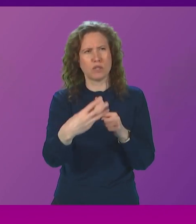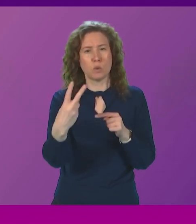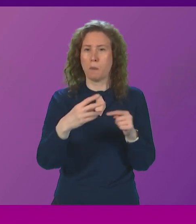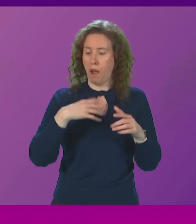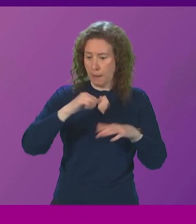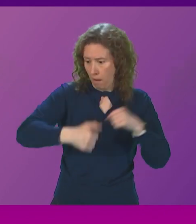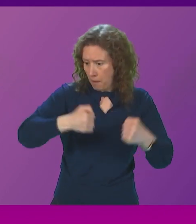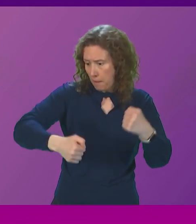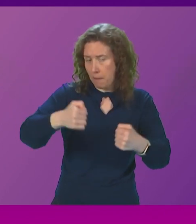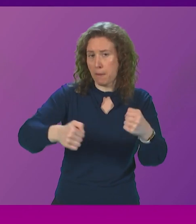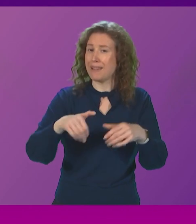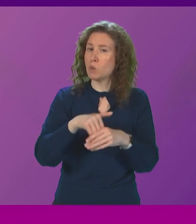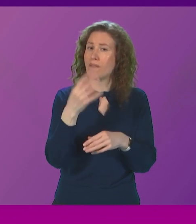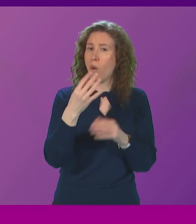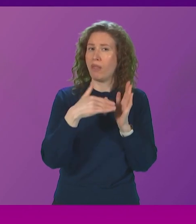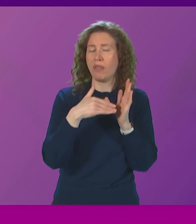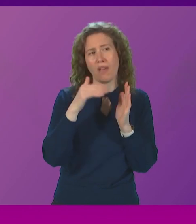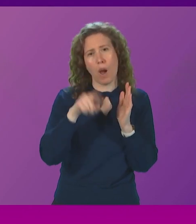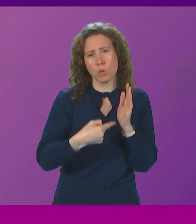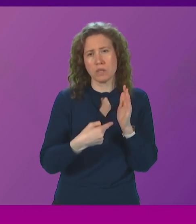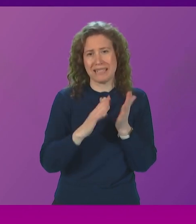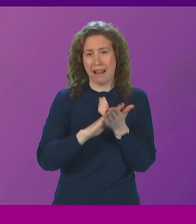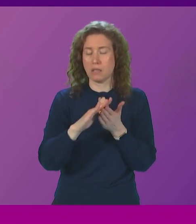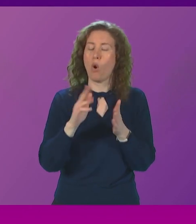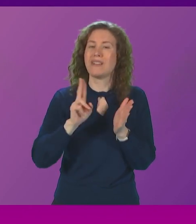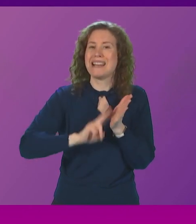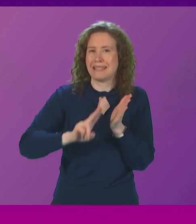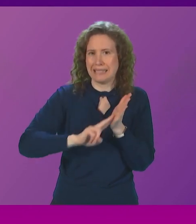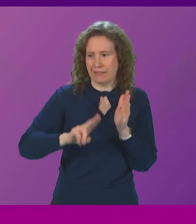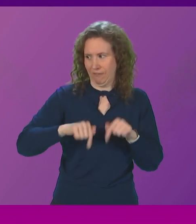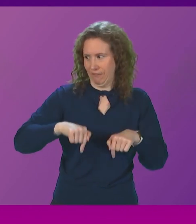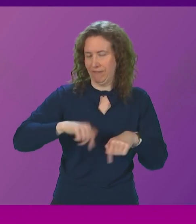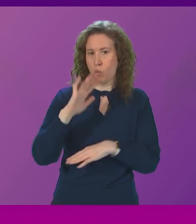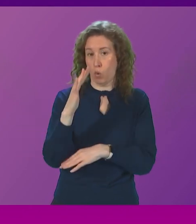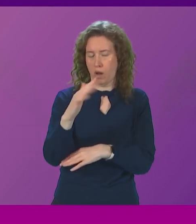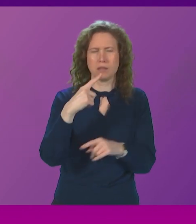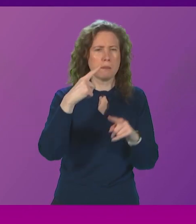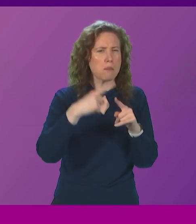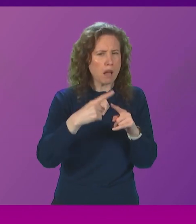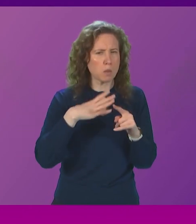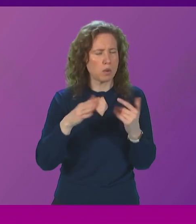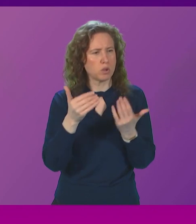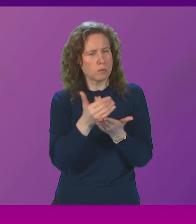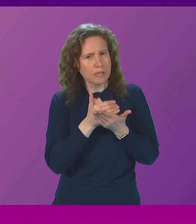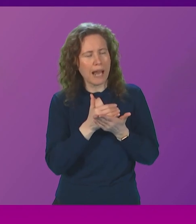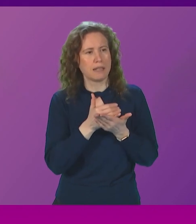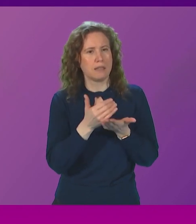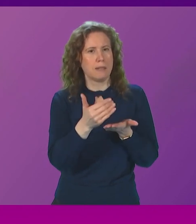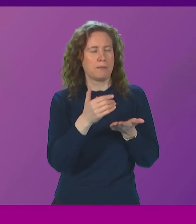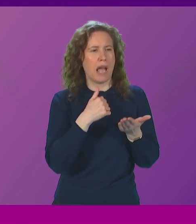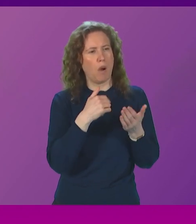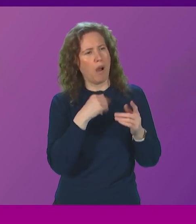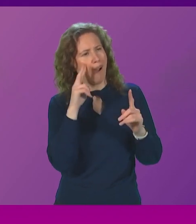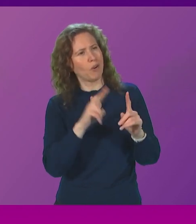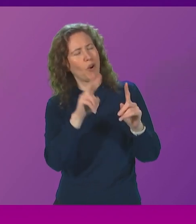year including 4,000 hectares of native woodland we're also taking steps to further protect and restore our iconic